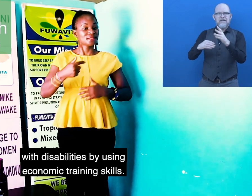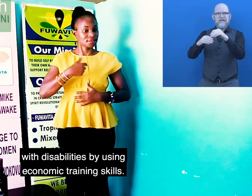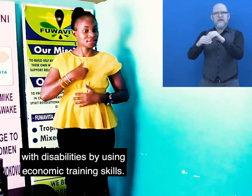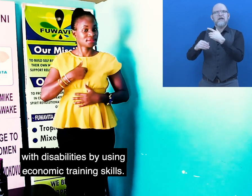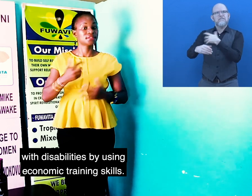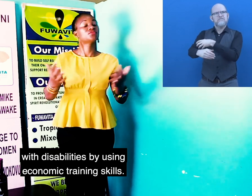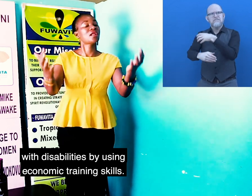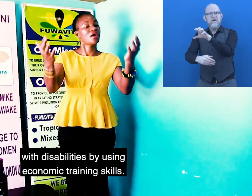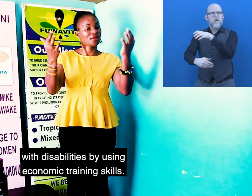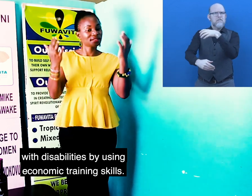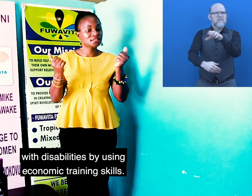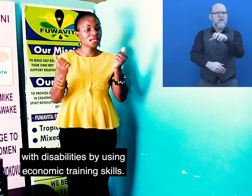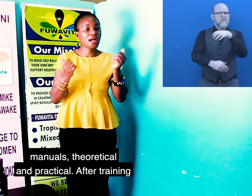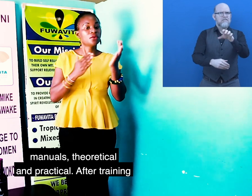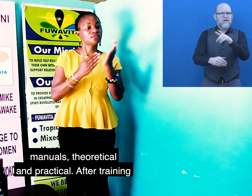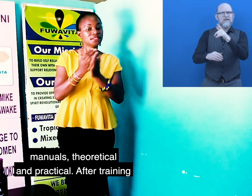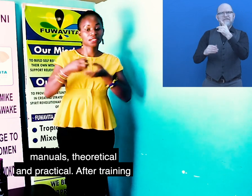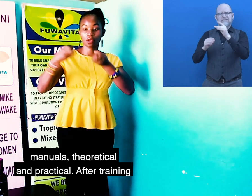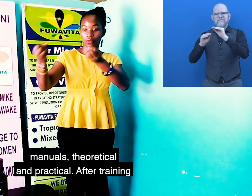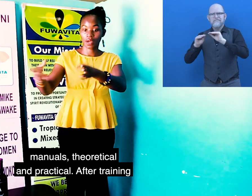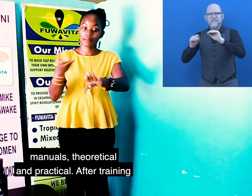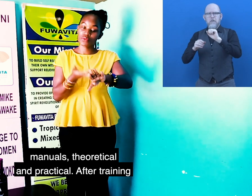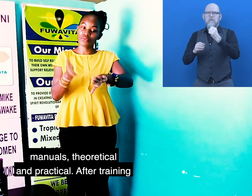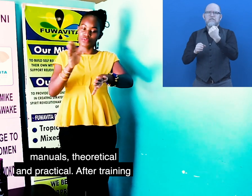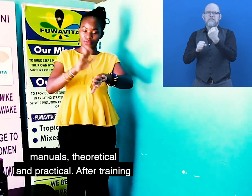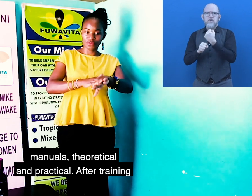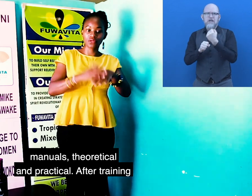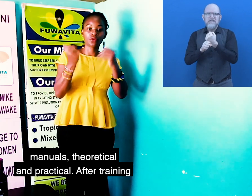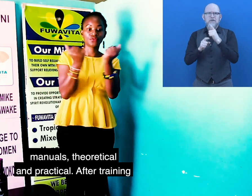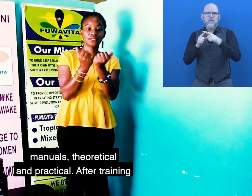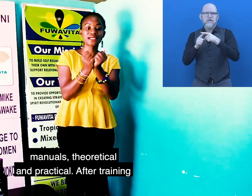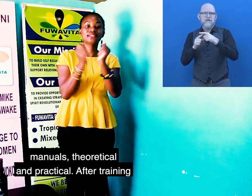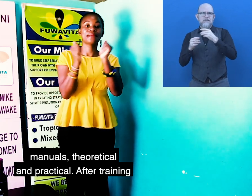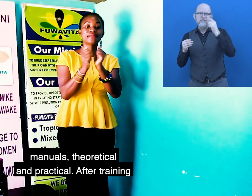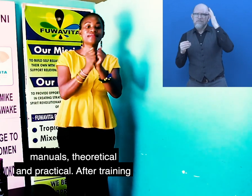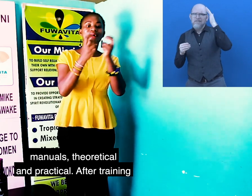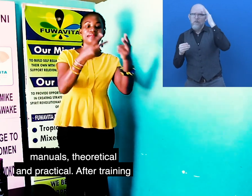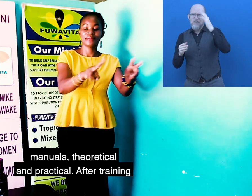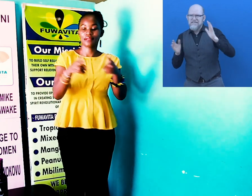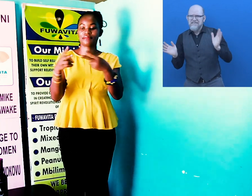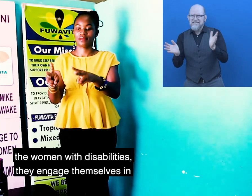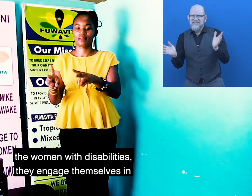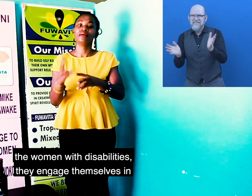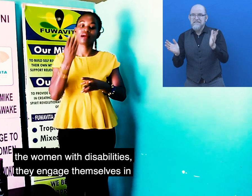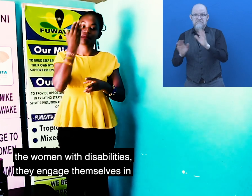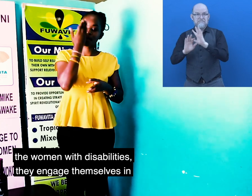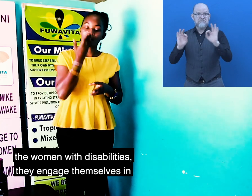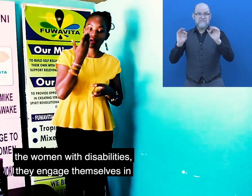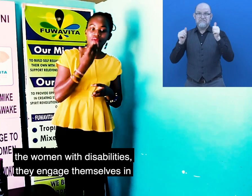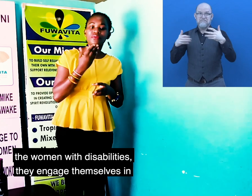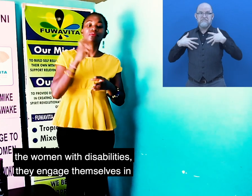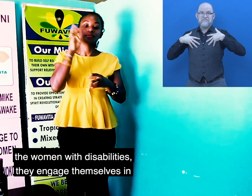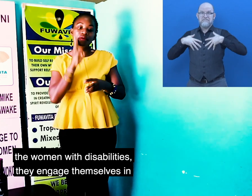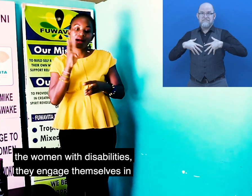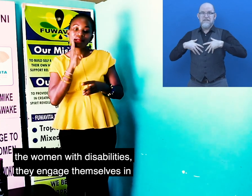using economic training skills manual, theoretical and practical. After training the women with